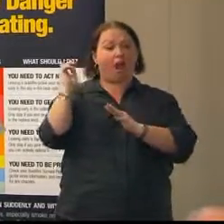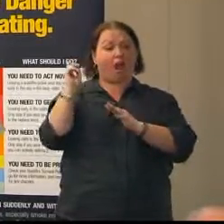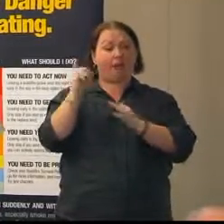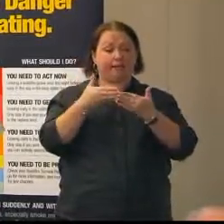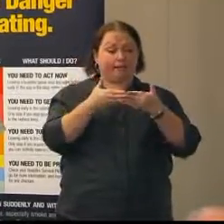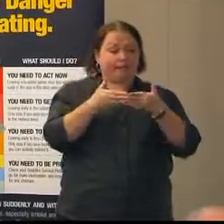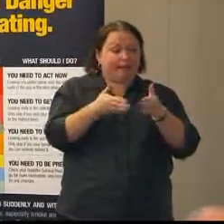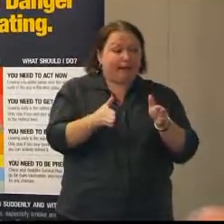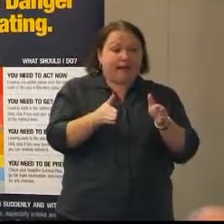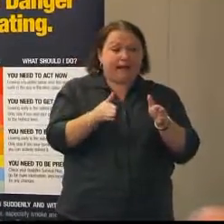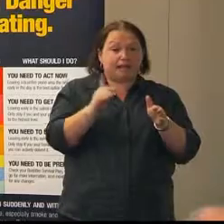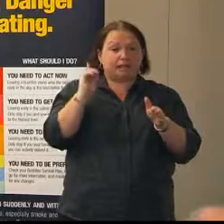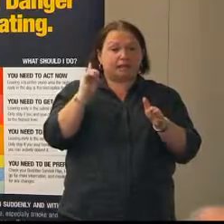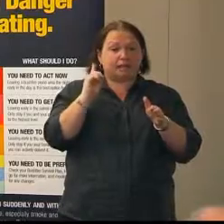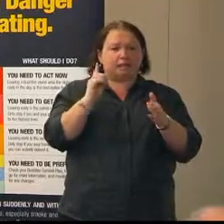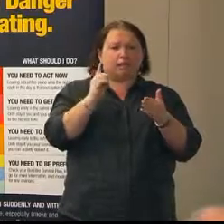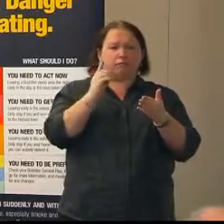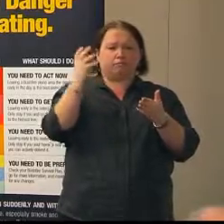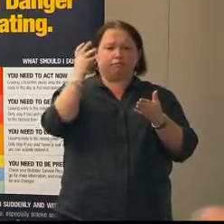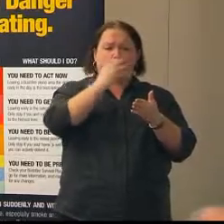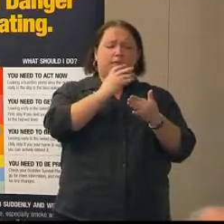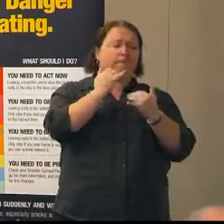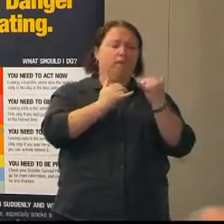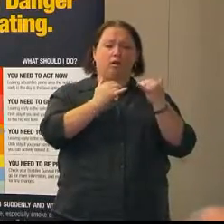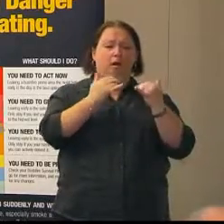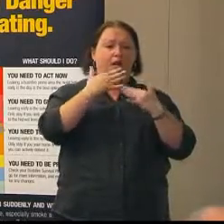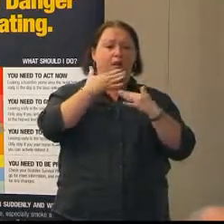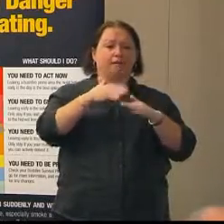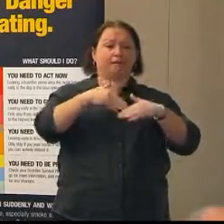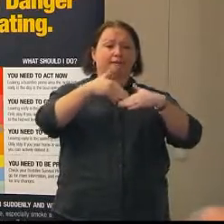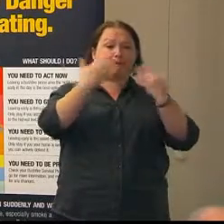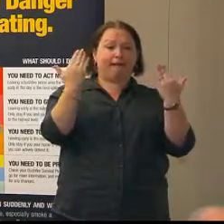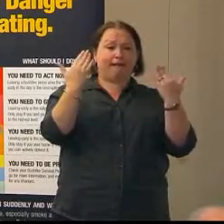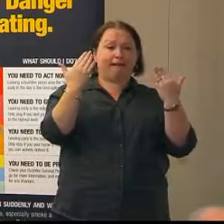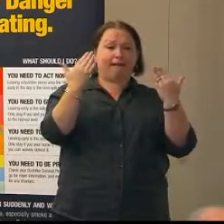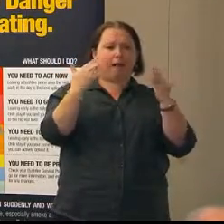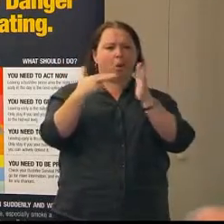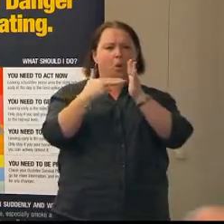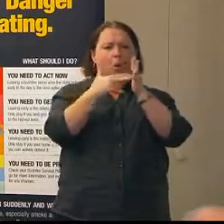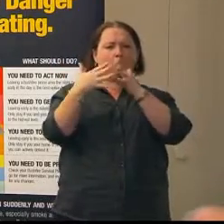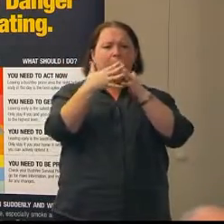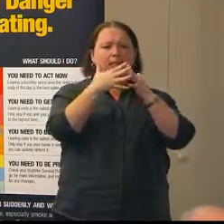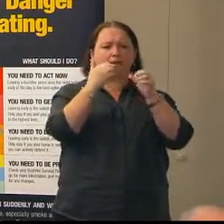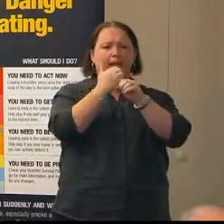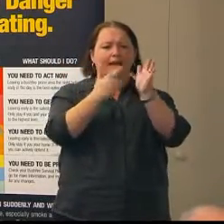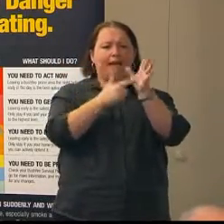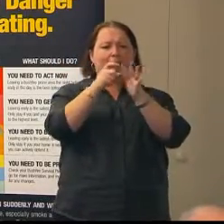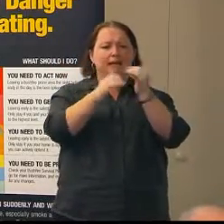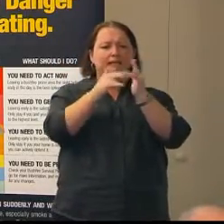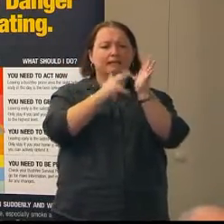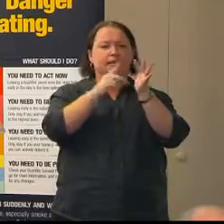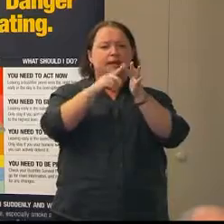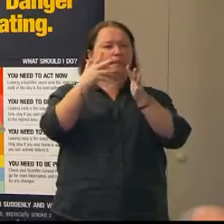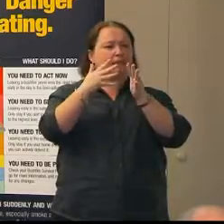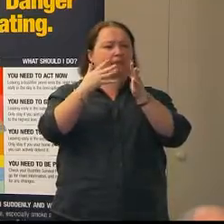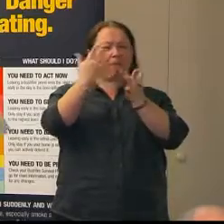on an extreme fire weather day just north-west of Gladstone in the mid-north